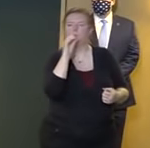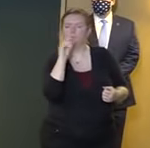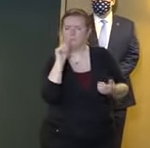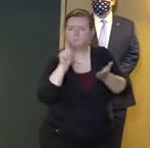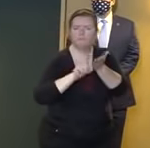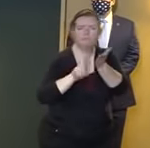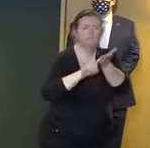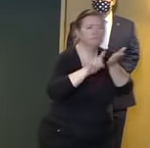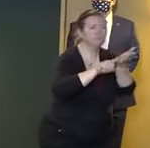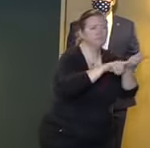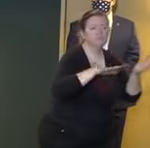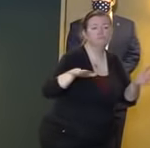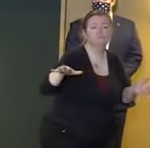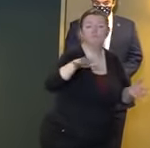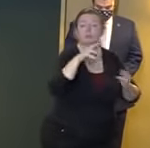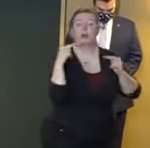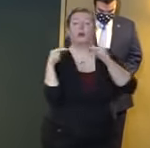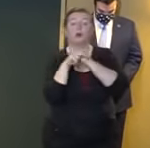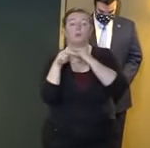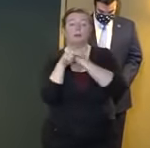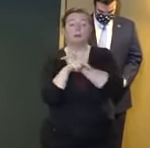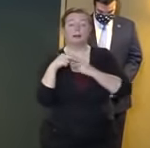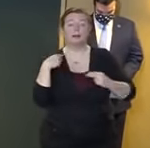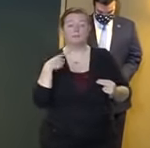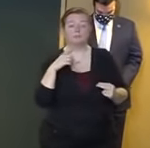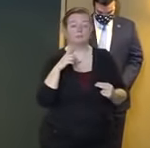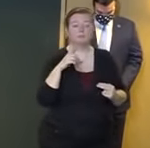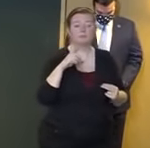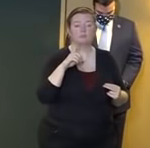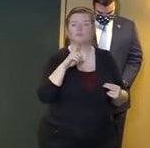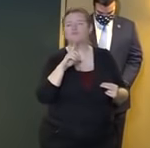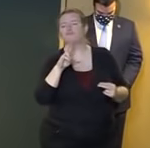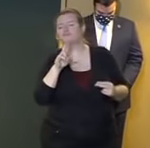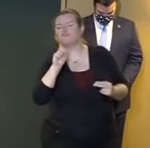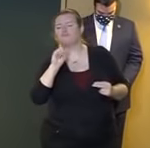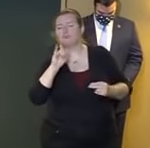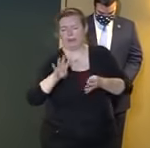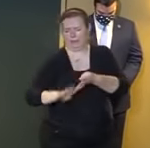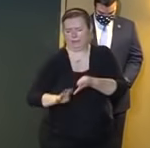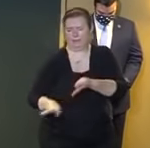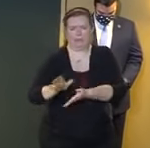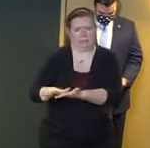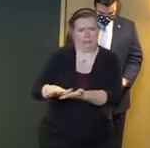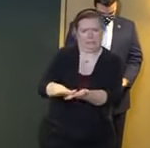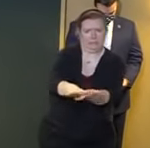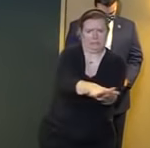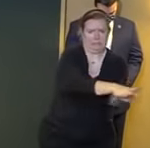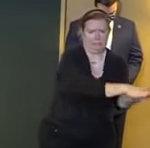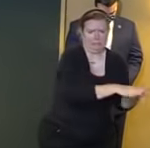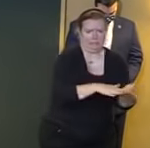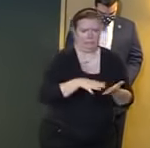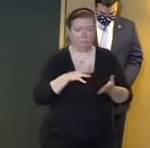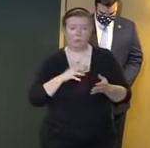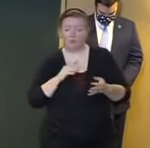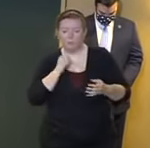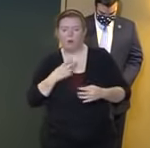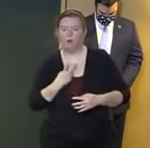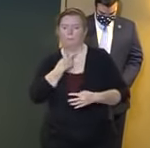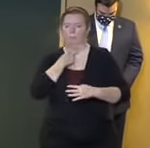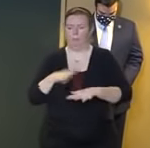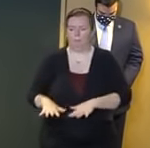along our highways to help ensure that the rain waters don't flood our highways and create an even greater hazard